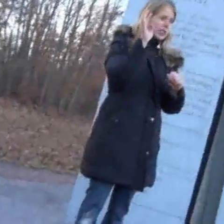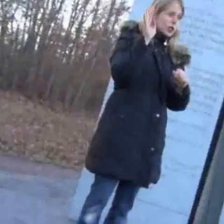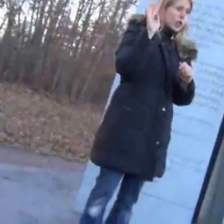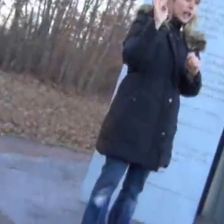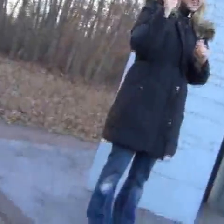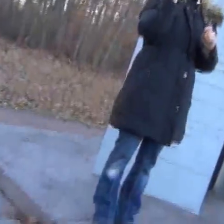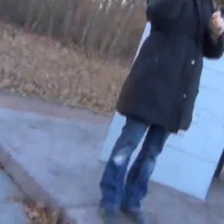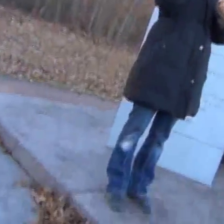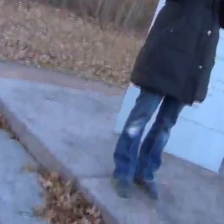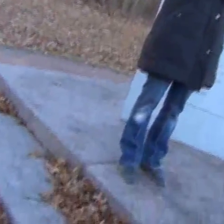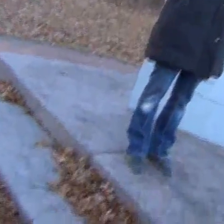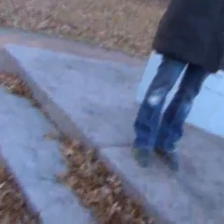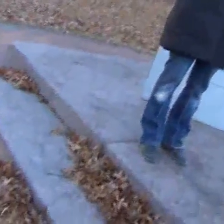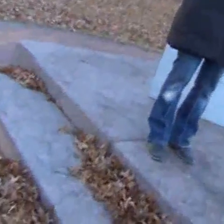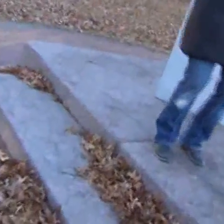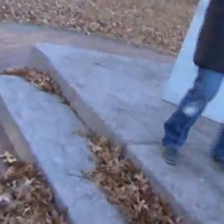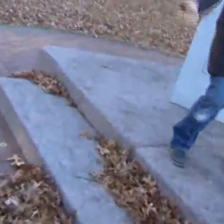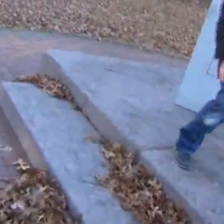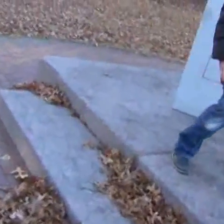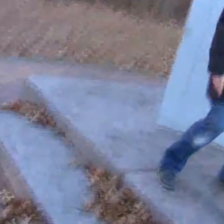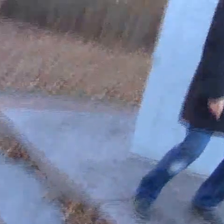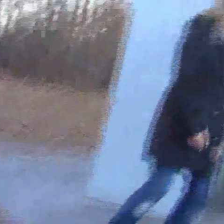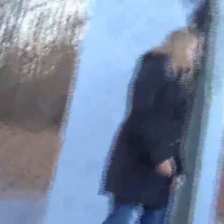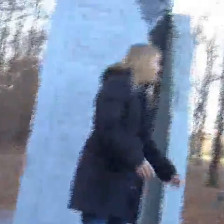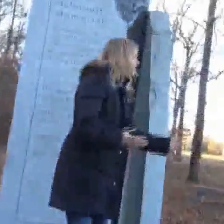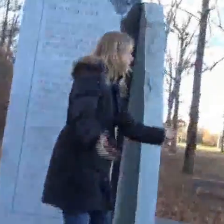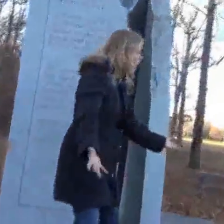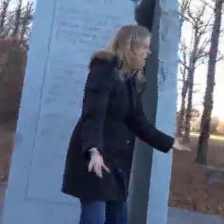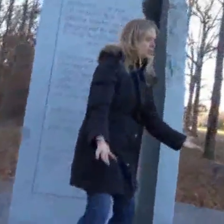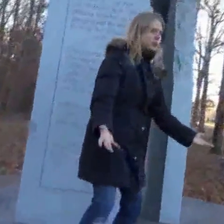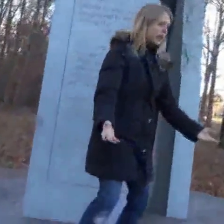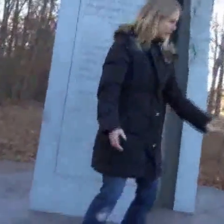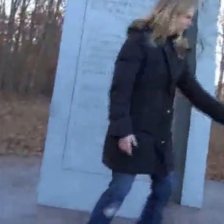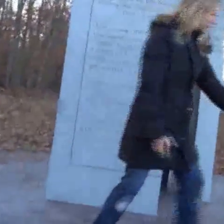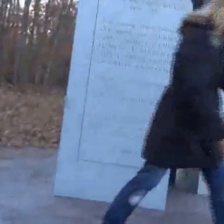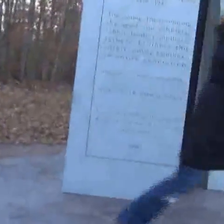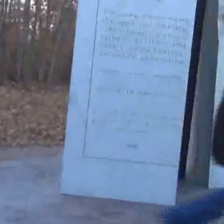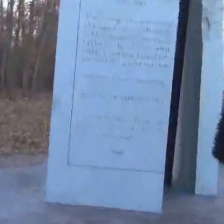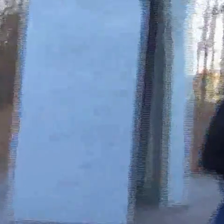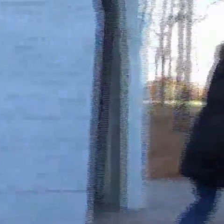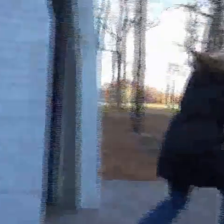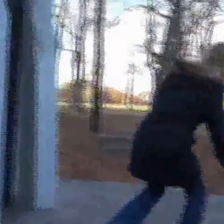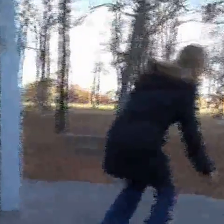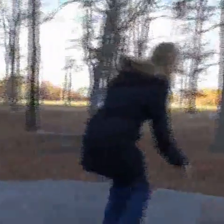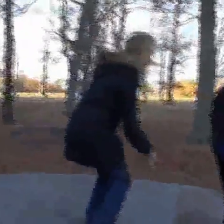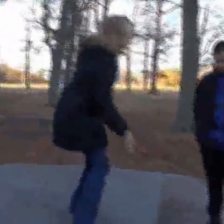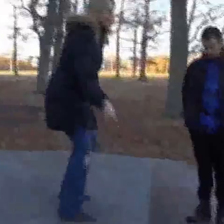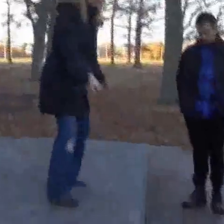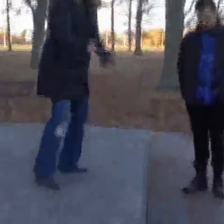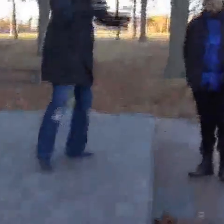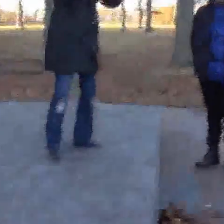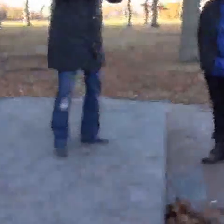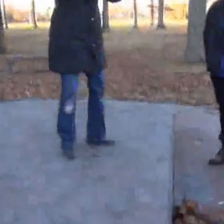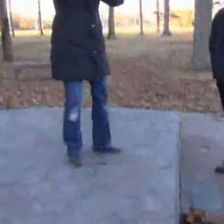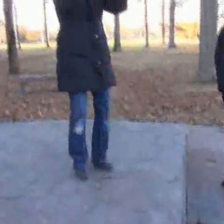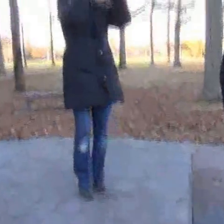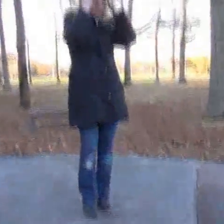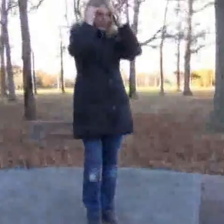could I say something? They're all like, of course you can. You're the whole reason we're here. I mean, of course you can say